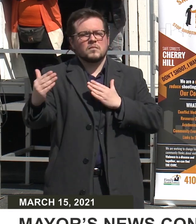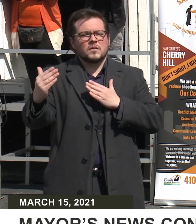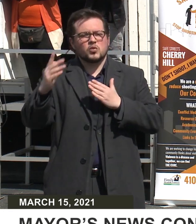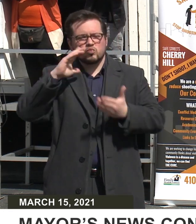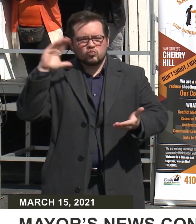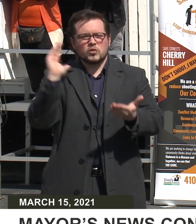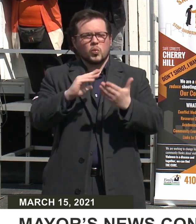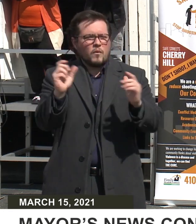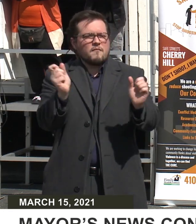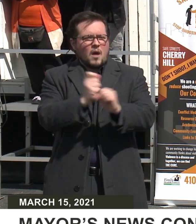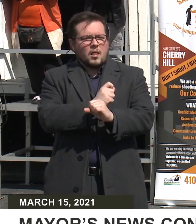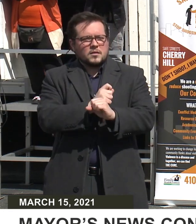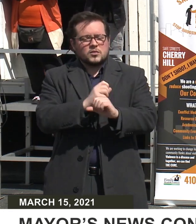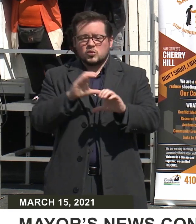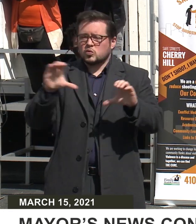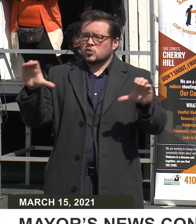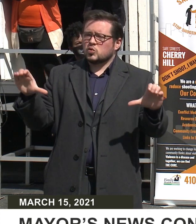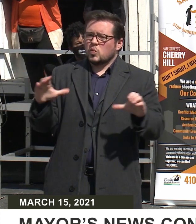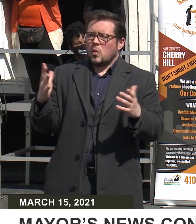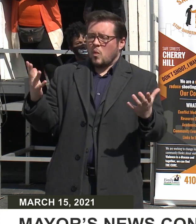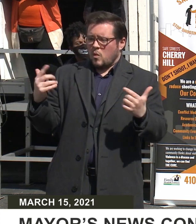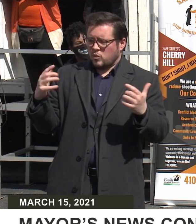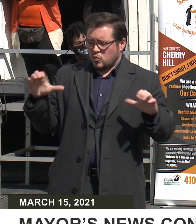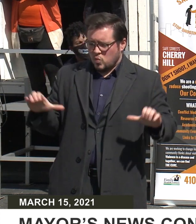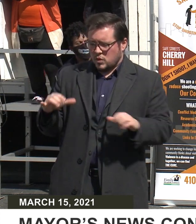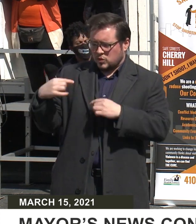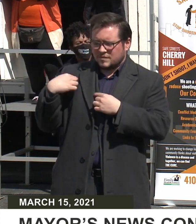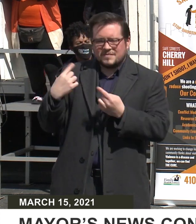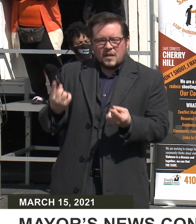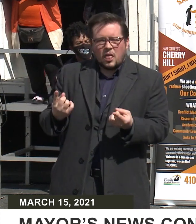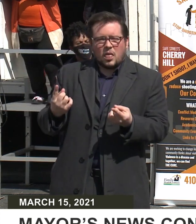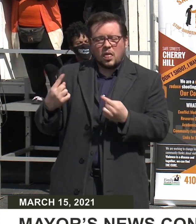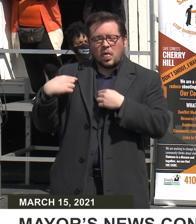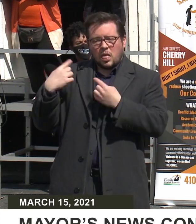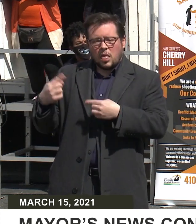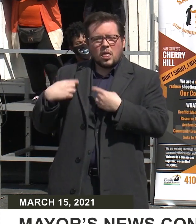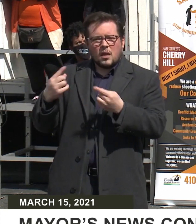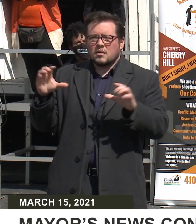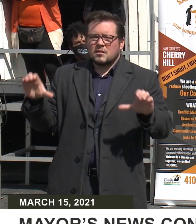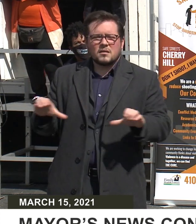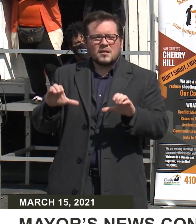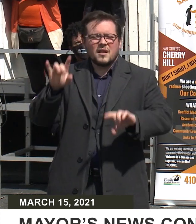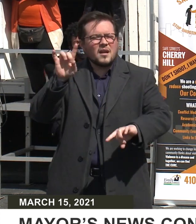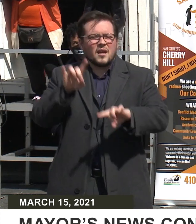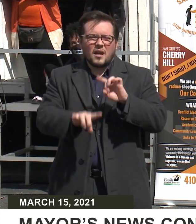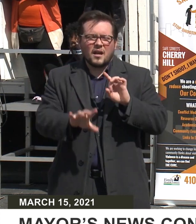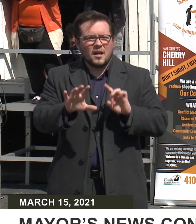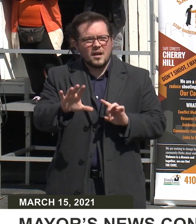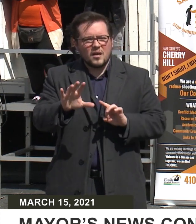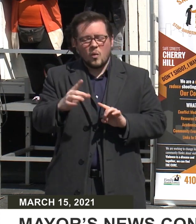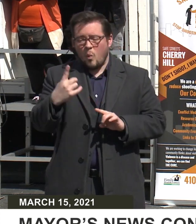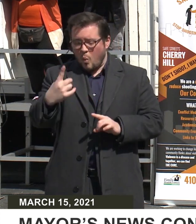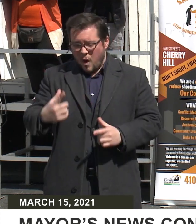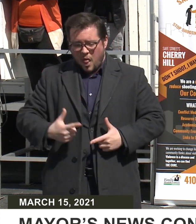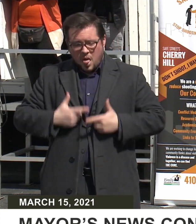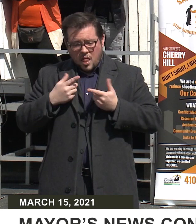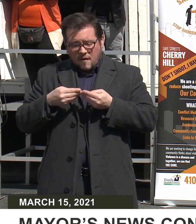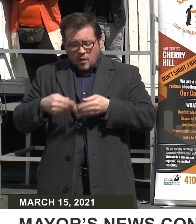safety. Doing what we've been doing is no longer an option. One life lost in our city